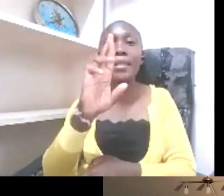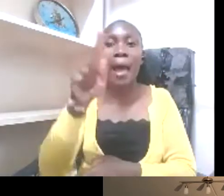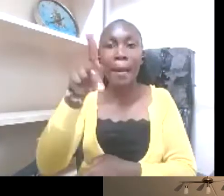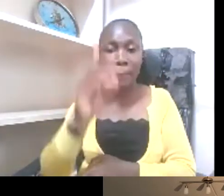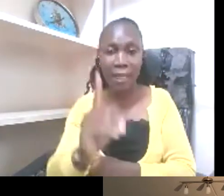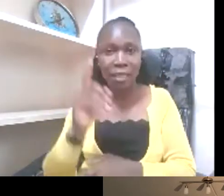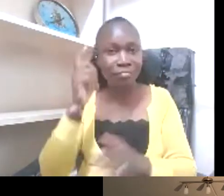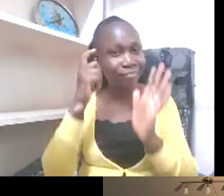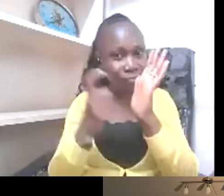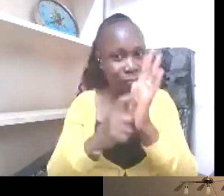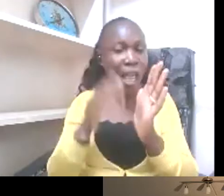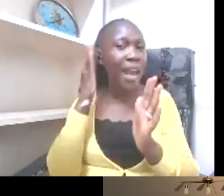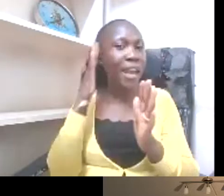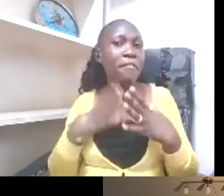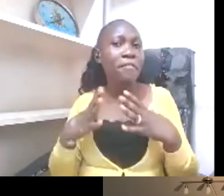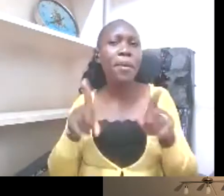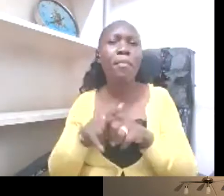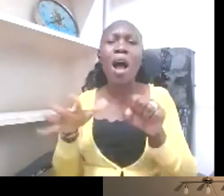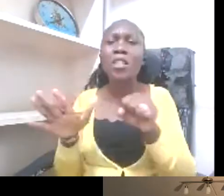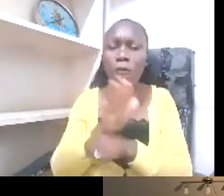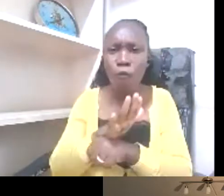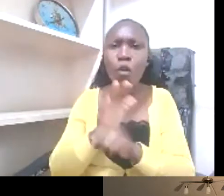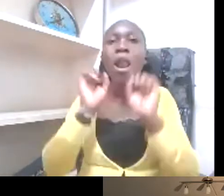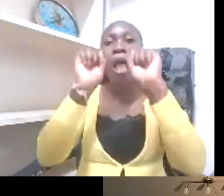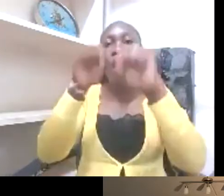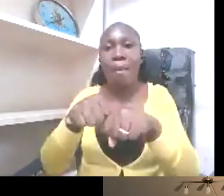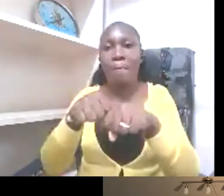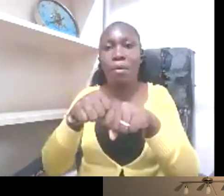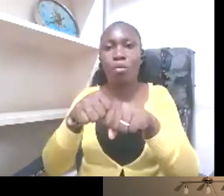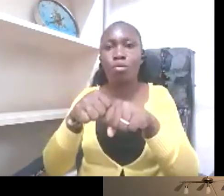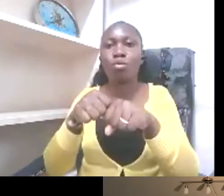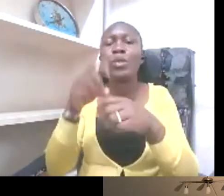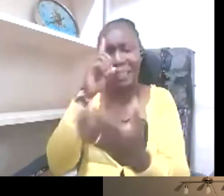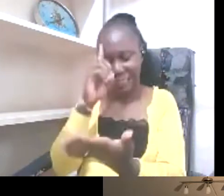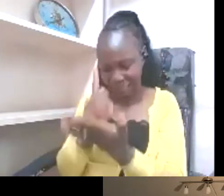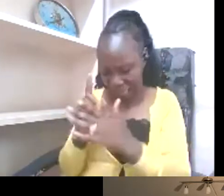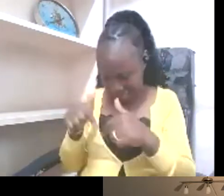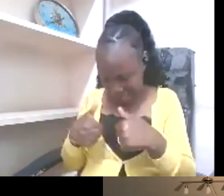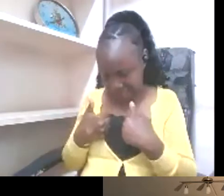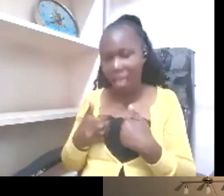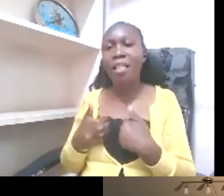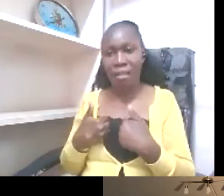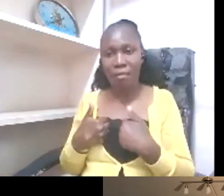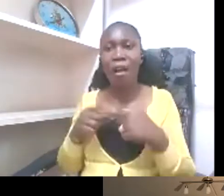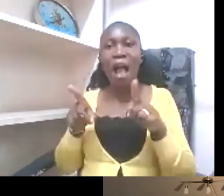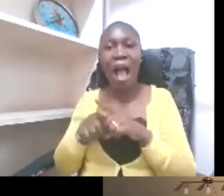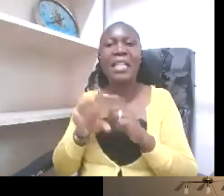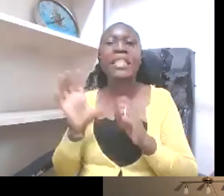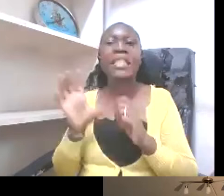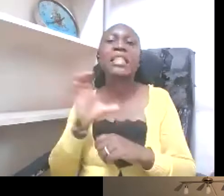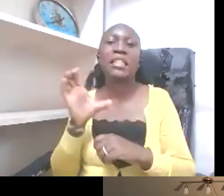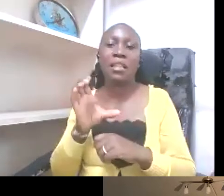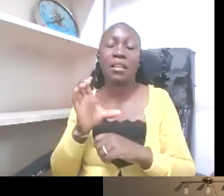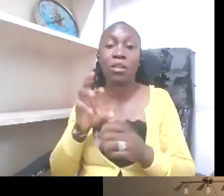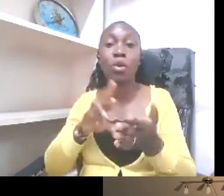fully capable of making informed and powerful choices as citizens. And therefore, there should